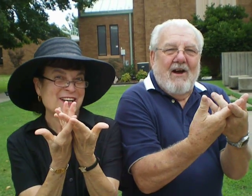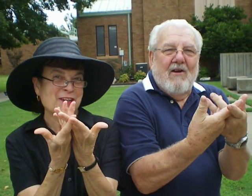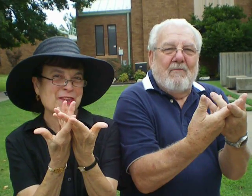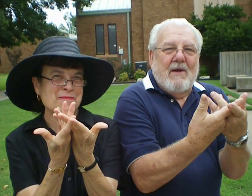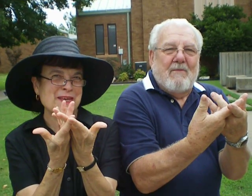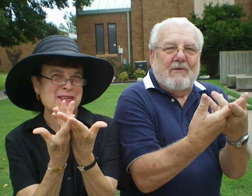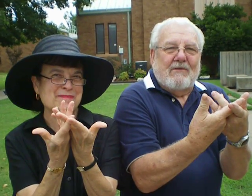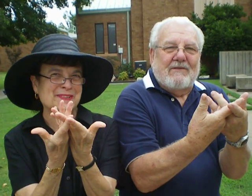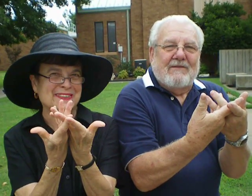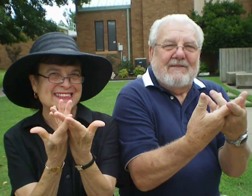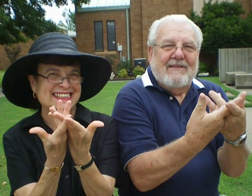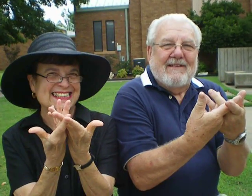all the people.